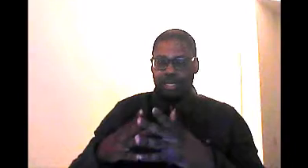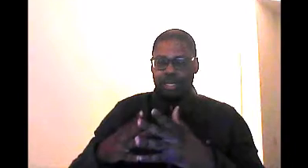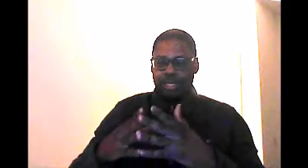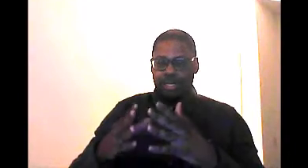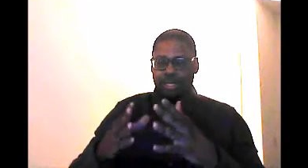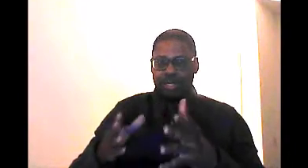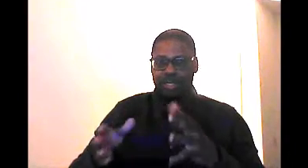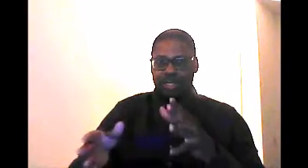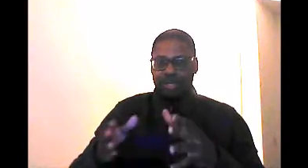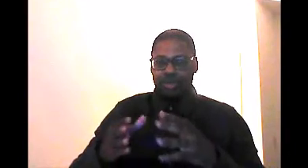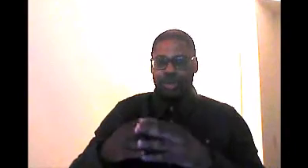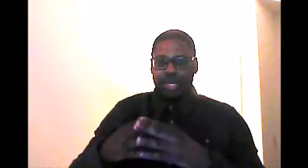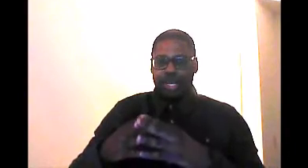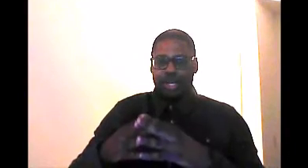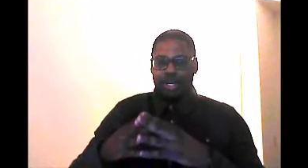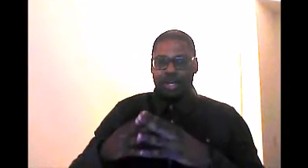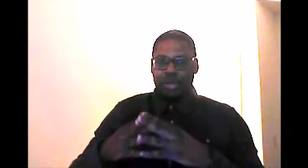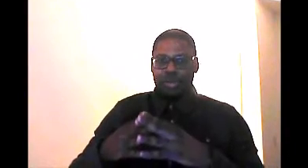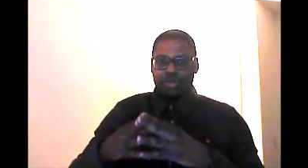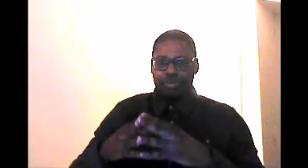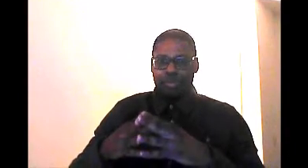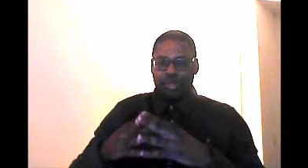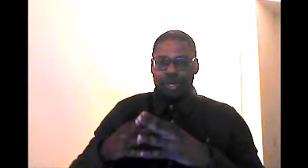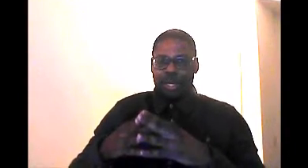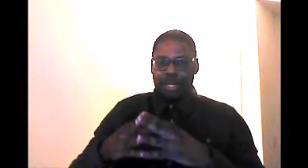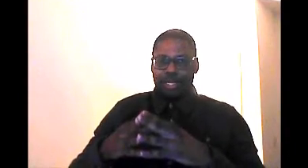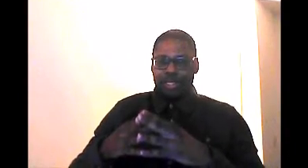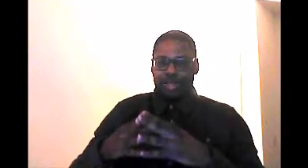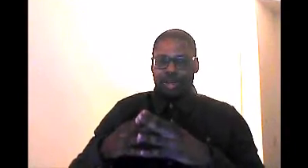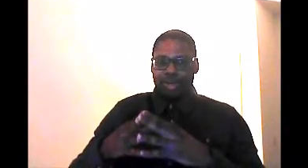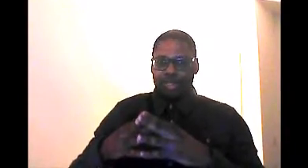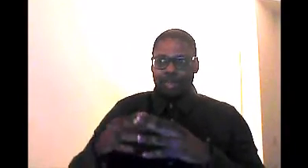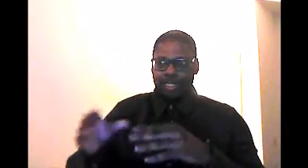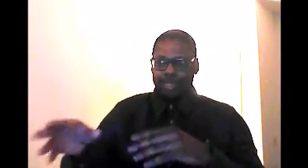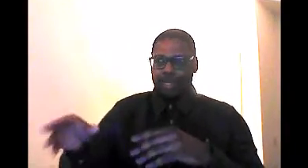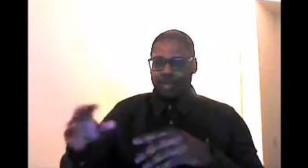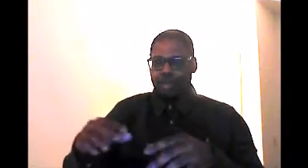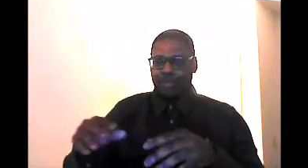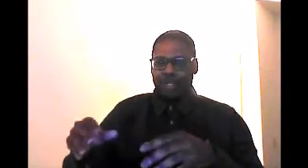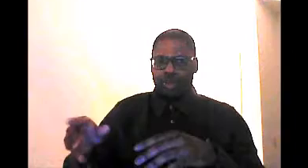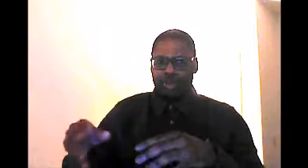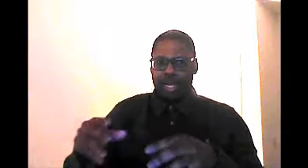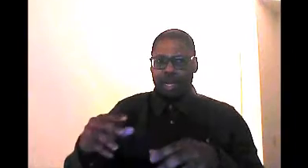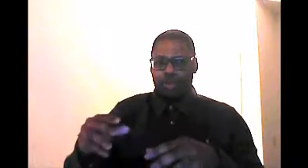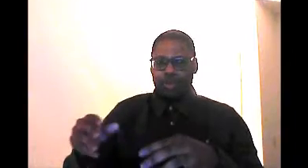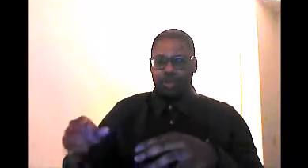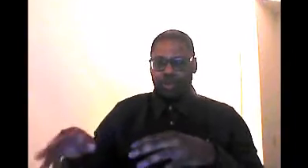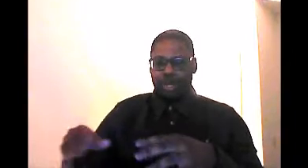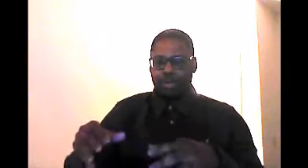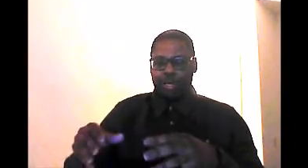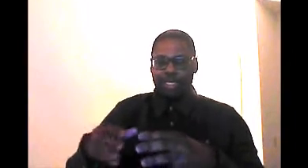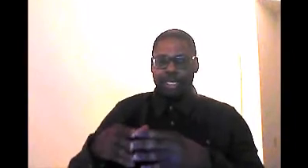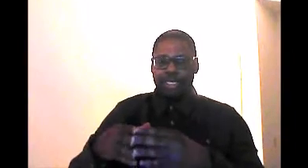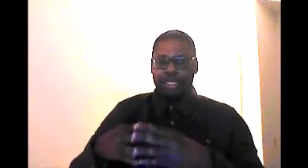pretty good to do. And I can talk about some things in my during video that might help during that process.